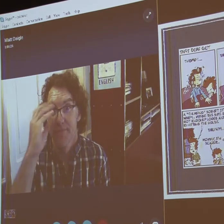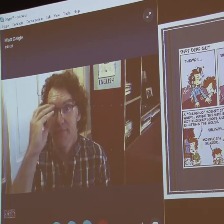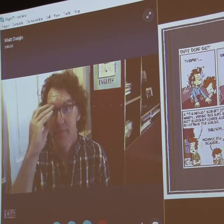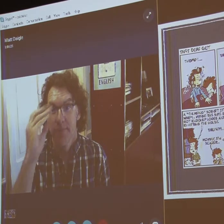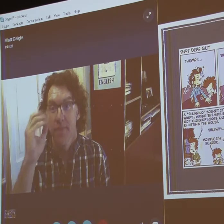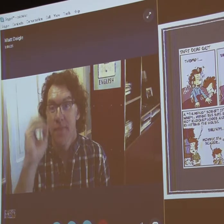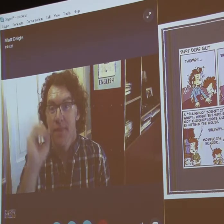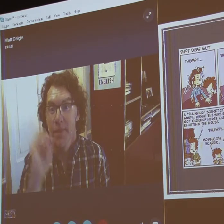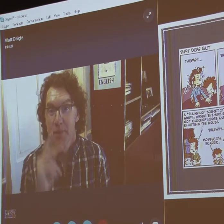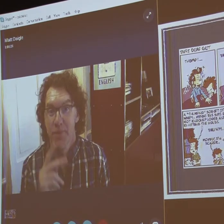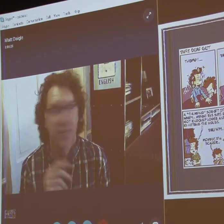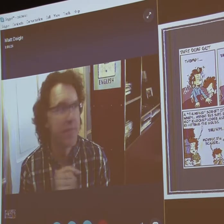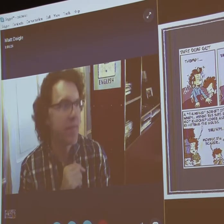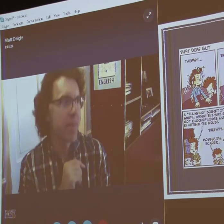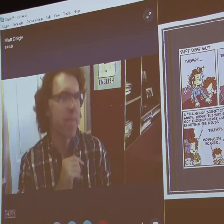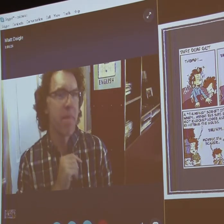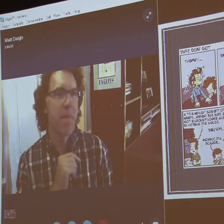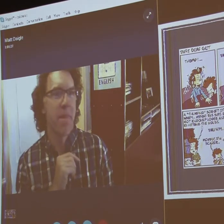Okay.